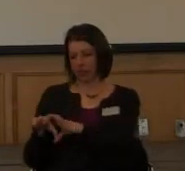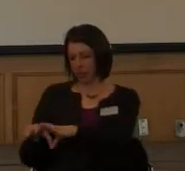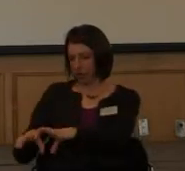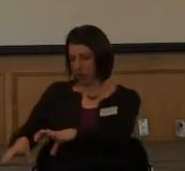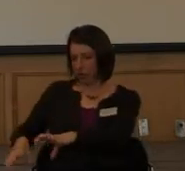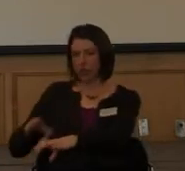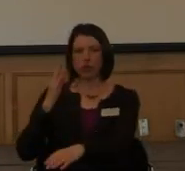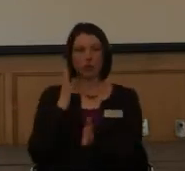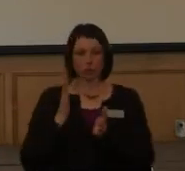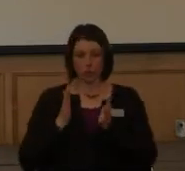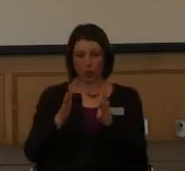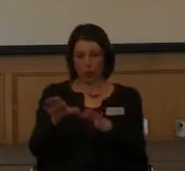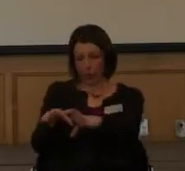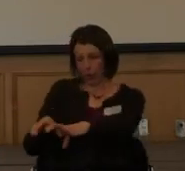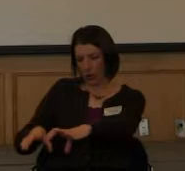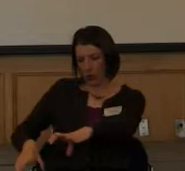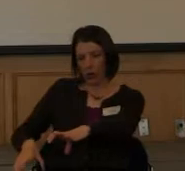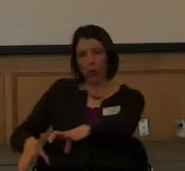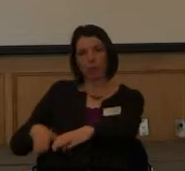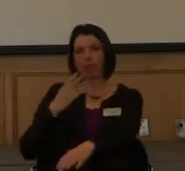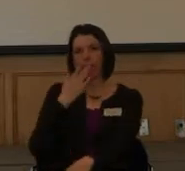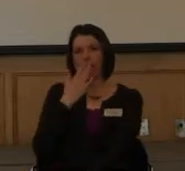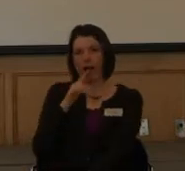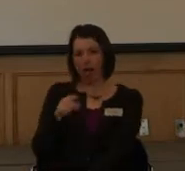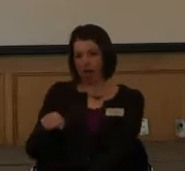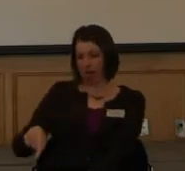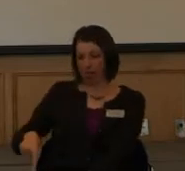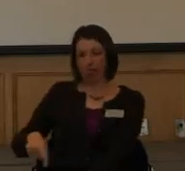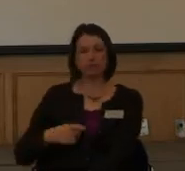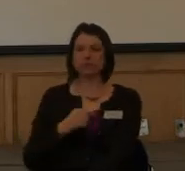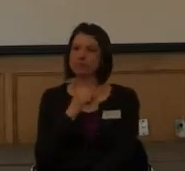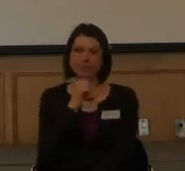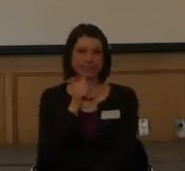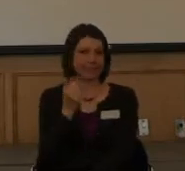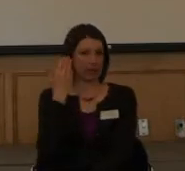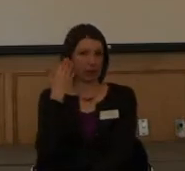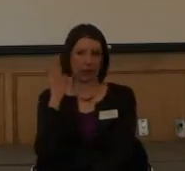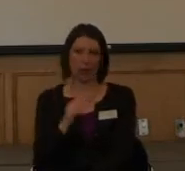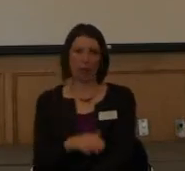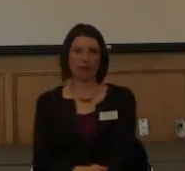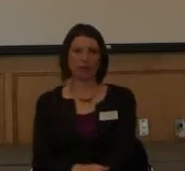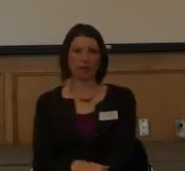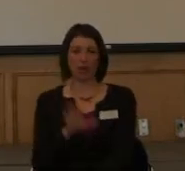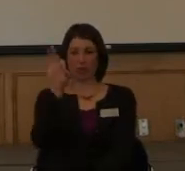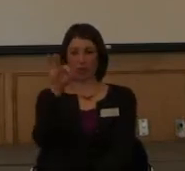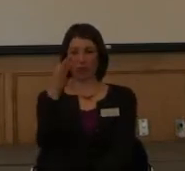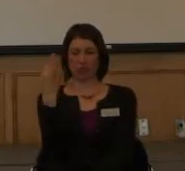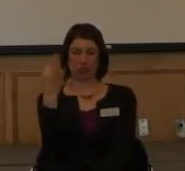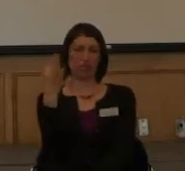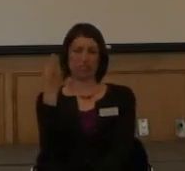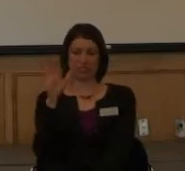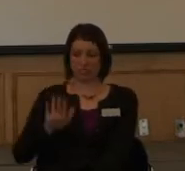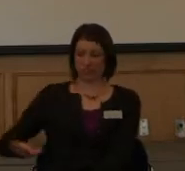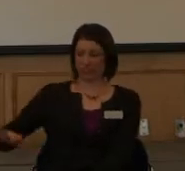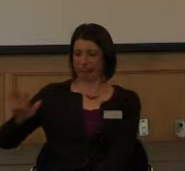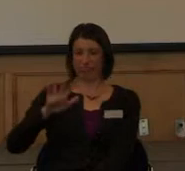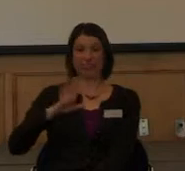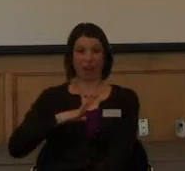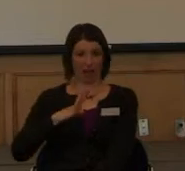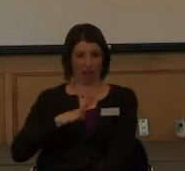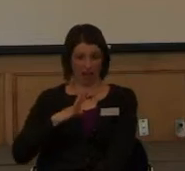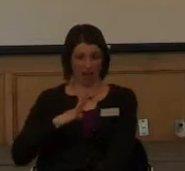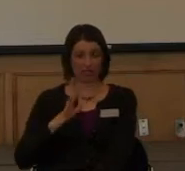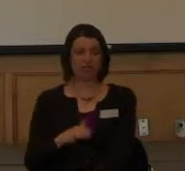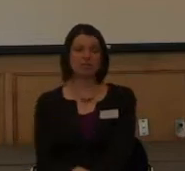didn't know what that meant unless it was in the border. French quarter is all good. But, you know,